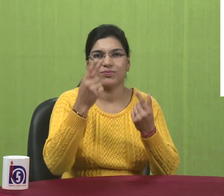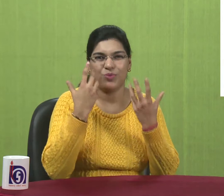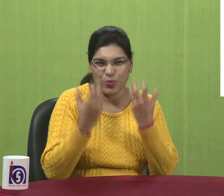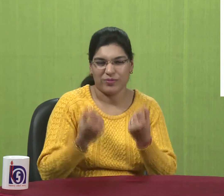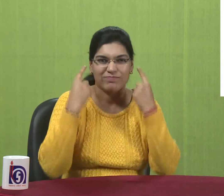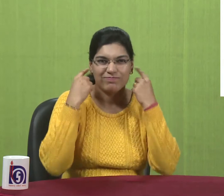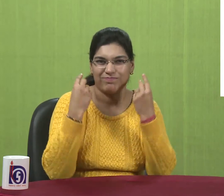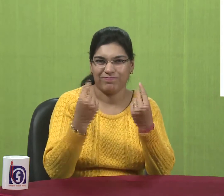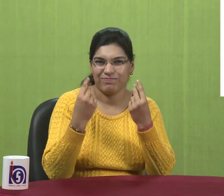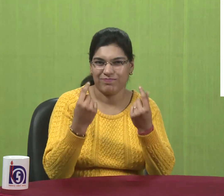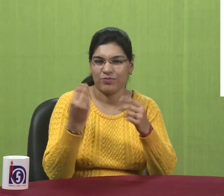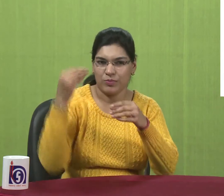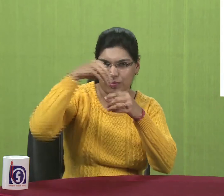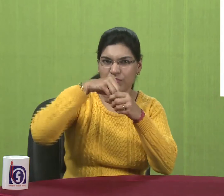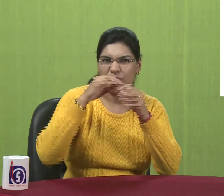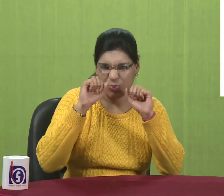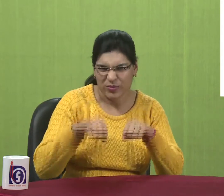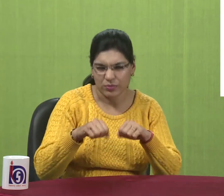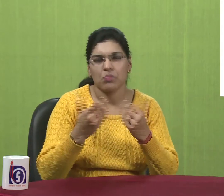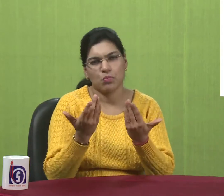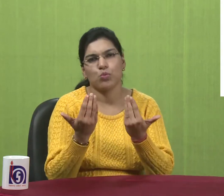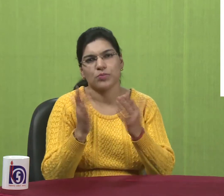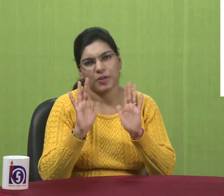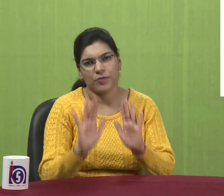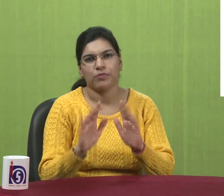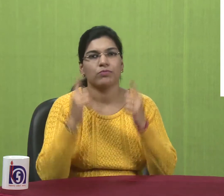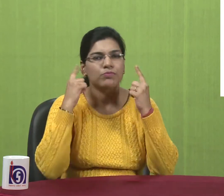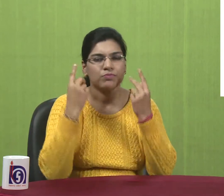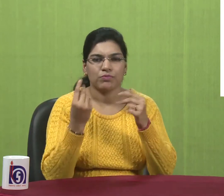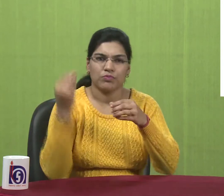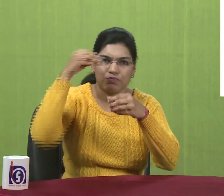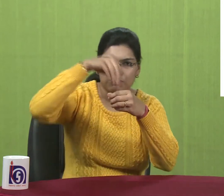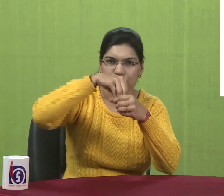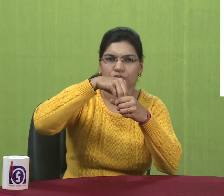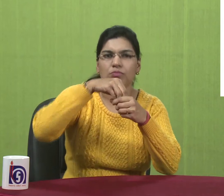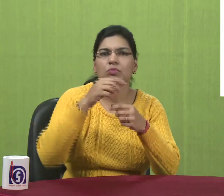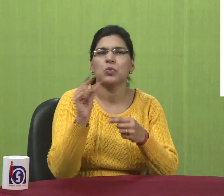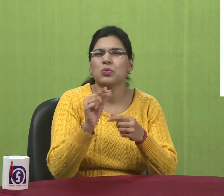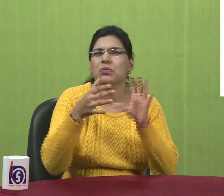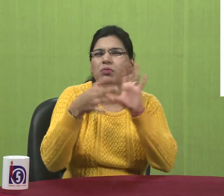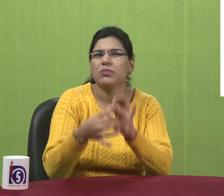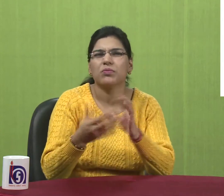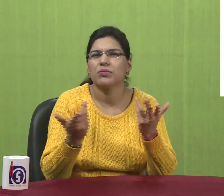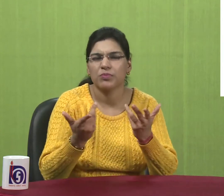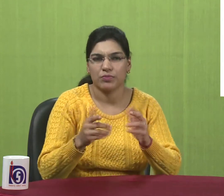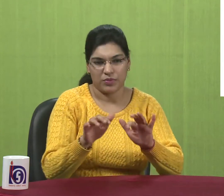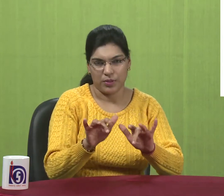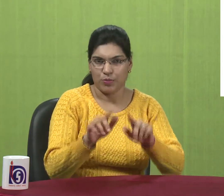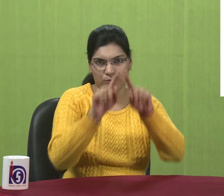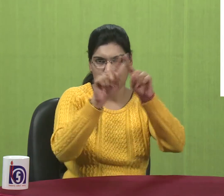The sounds, speech, audio device. It is